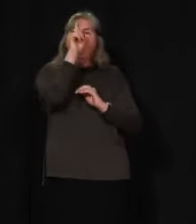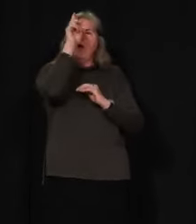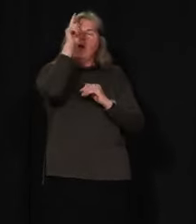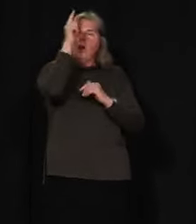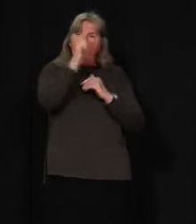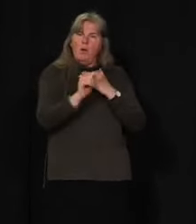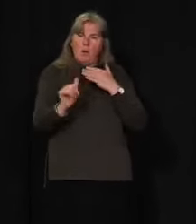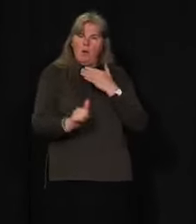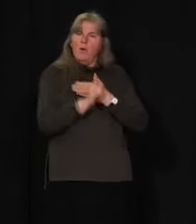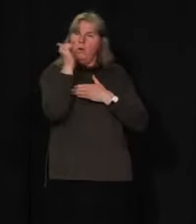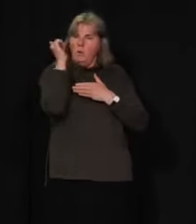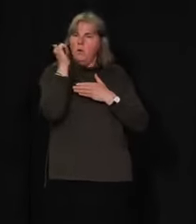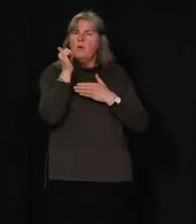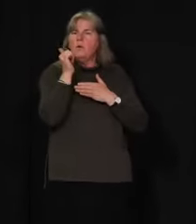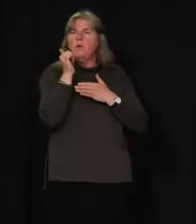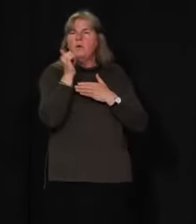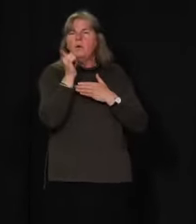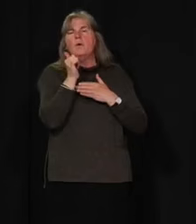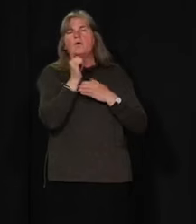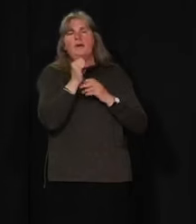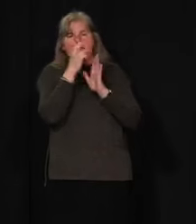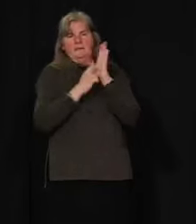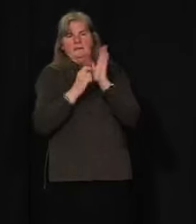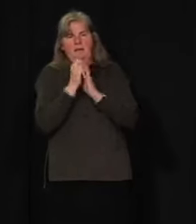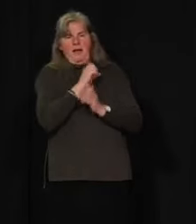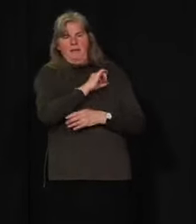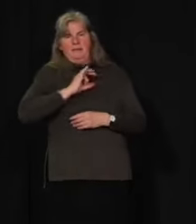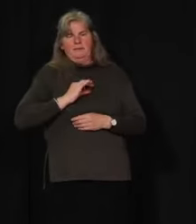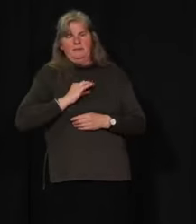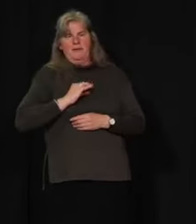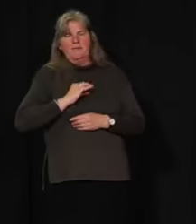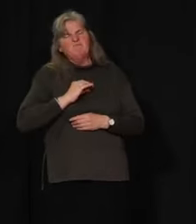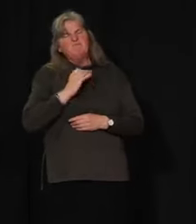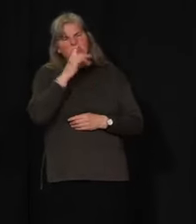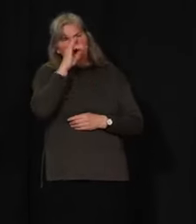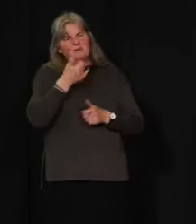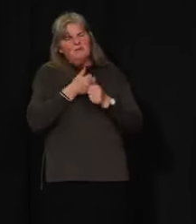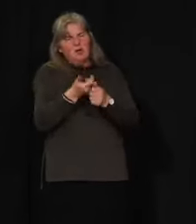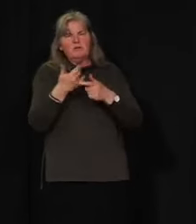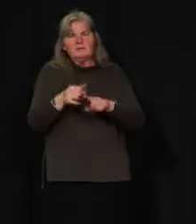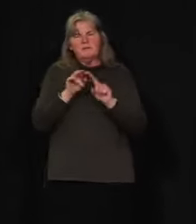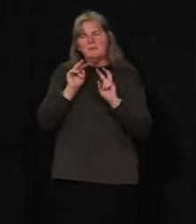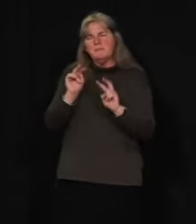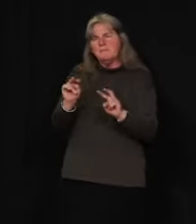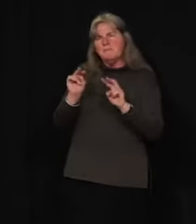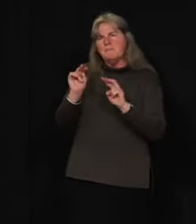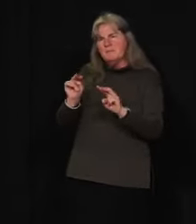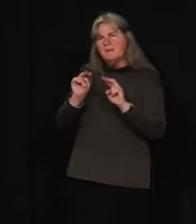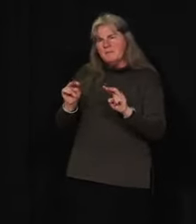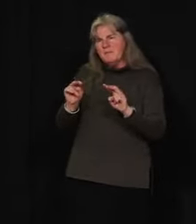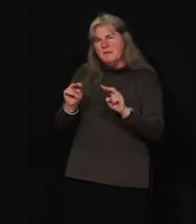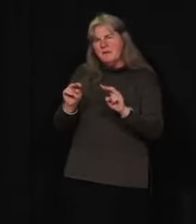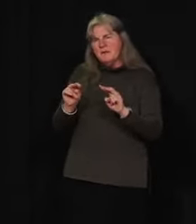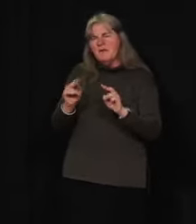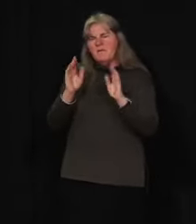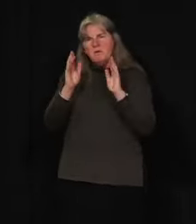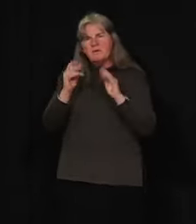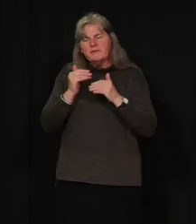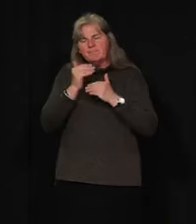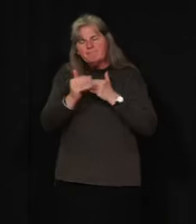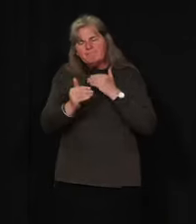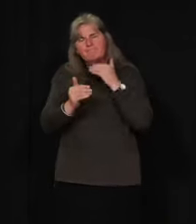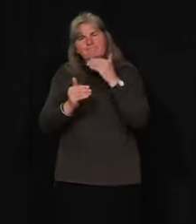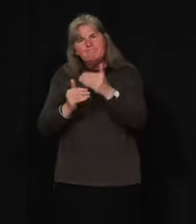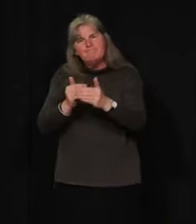able to self-isolate on site at the mines under strict supervision and protocols. These are the areas that we'll be focusing on as we